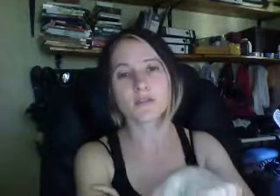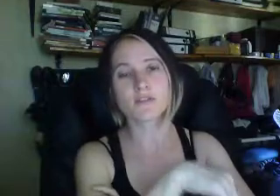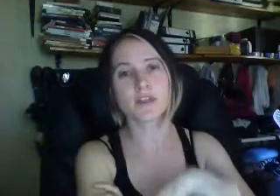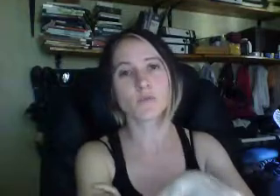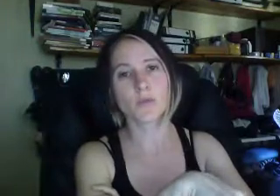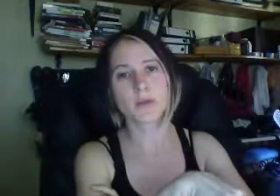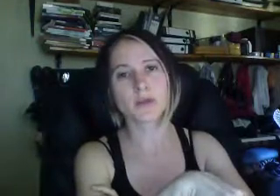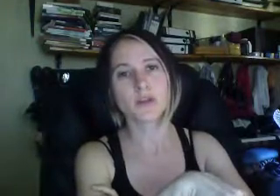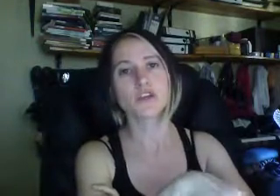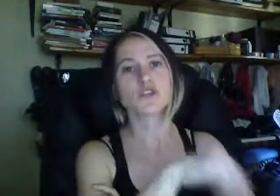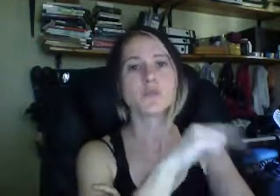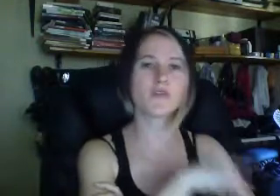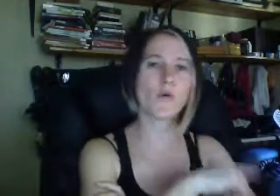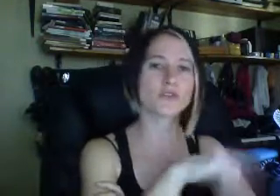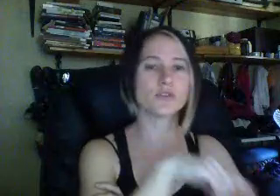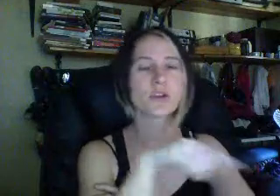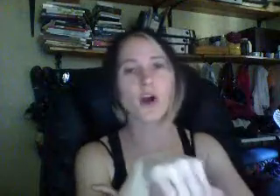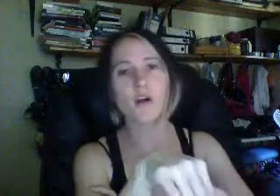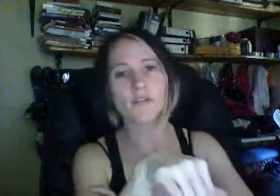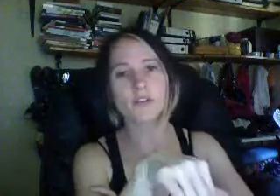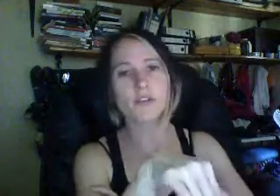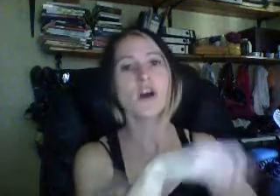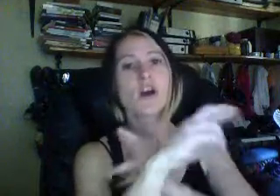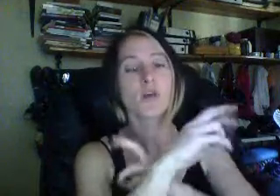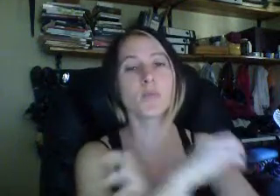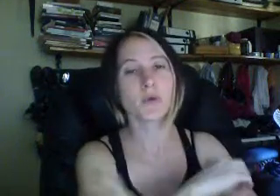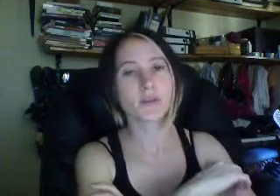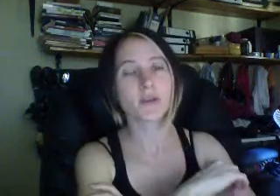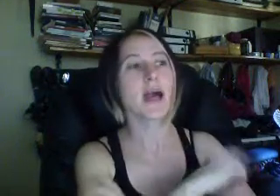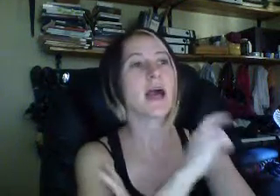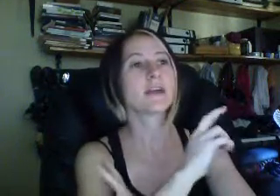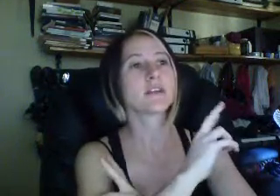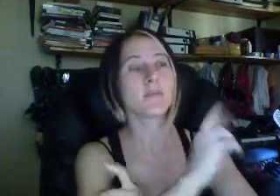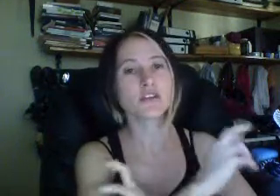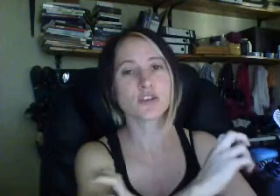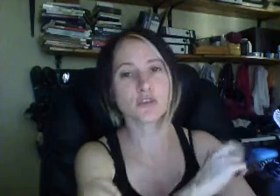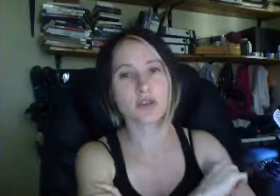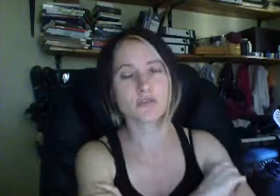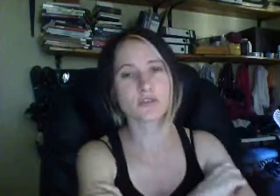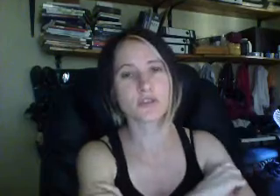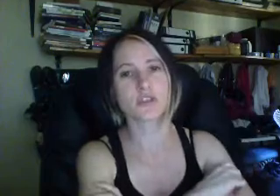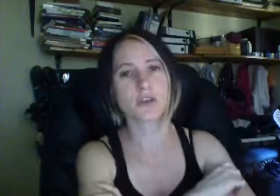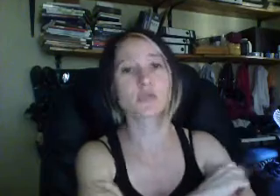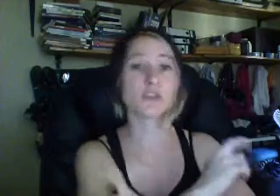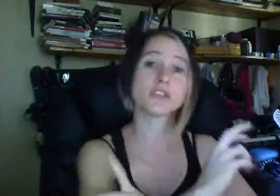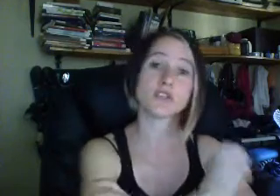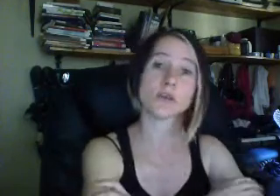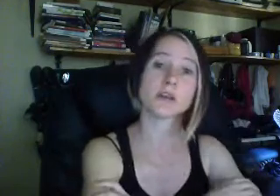done for that woman to, before, during and after, cope with and imagine herself into a situation where she's enjoying